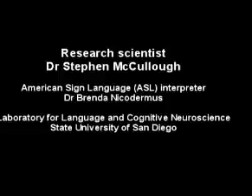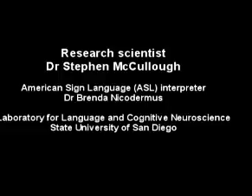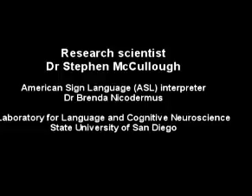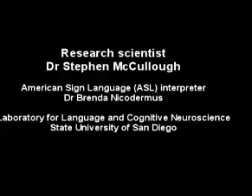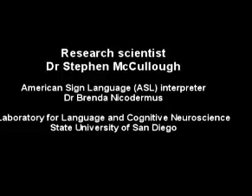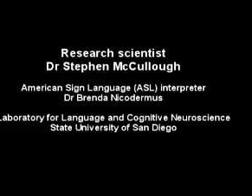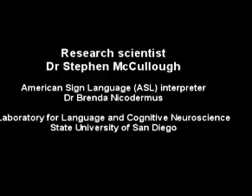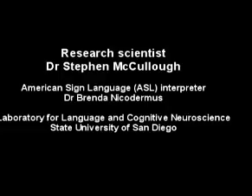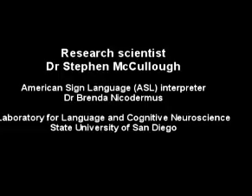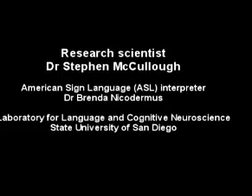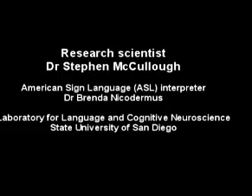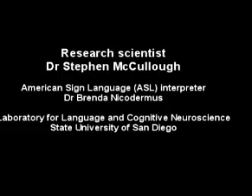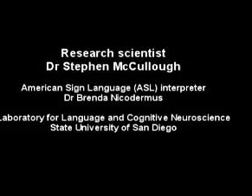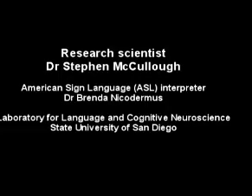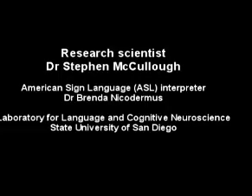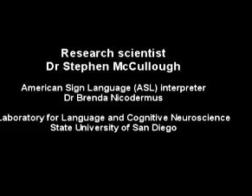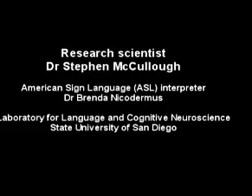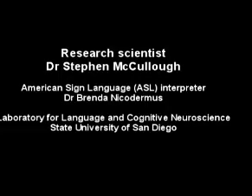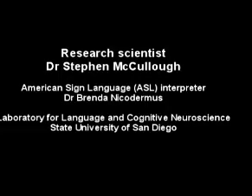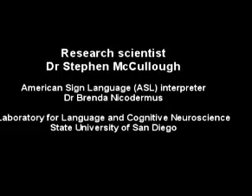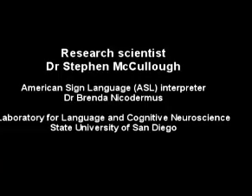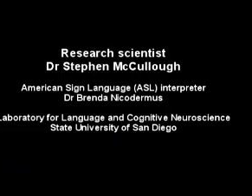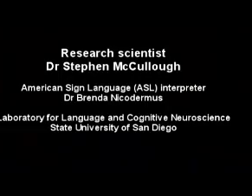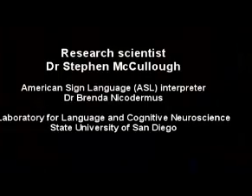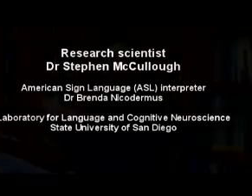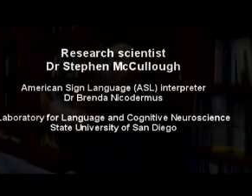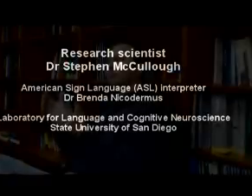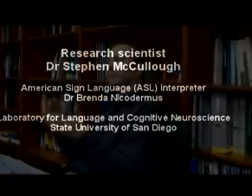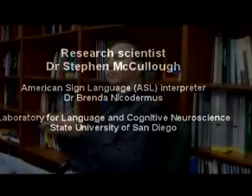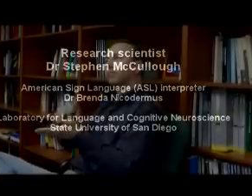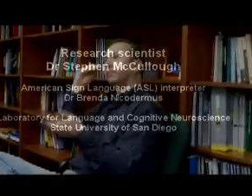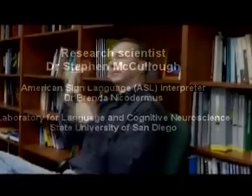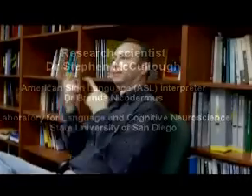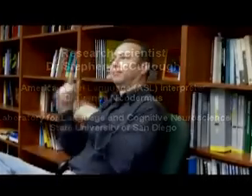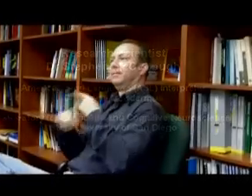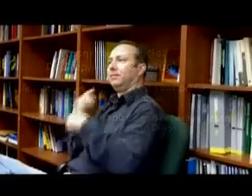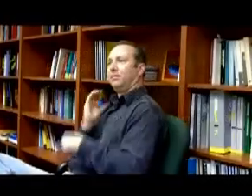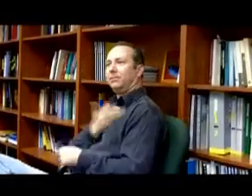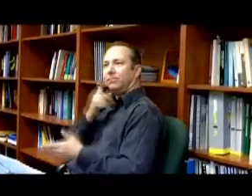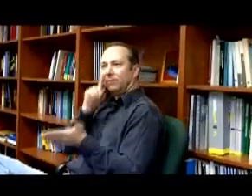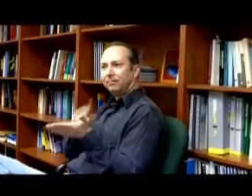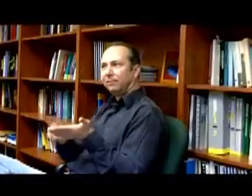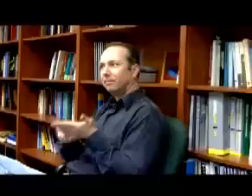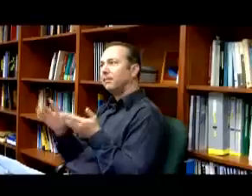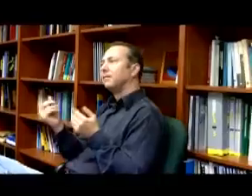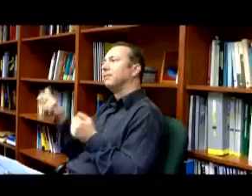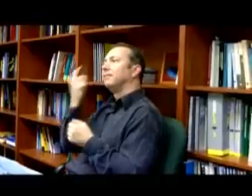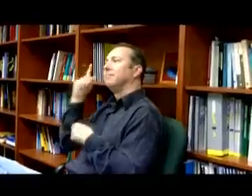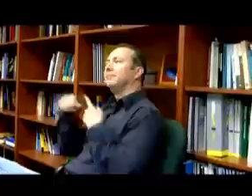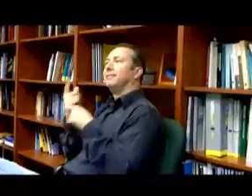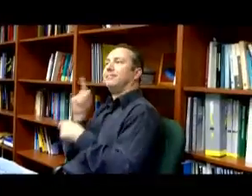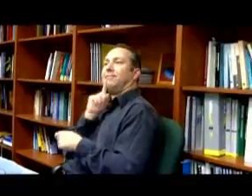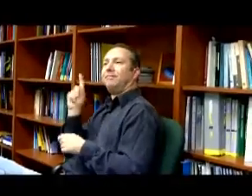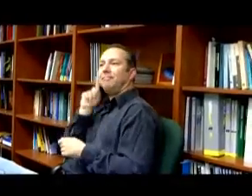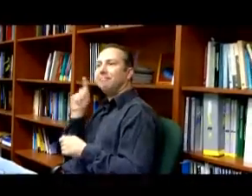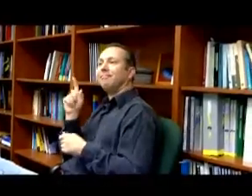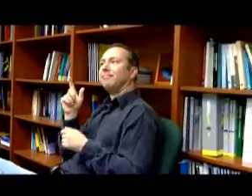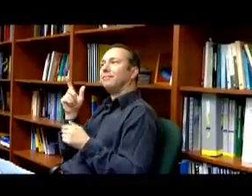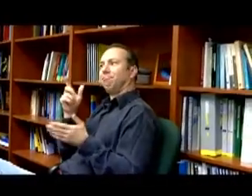I'm happy you're here to interview us. I think it's really great for Australians to be open to the research that we have here in